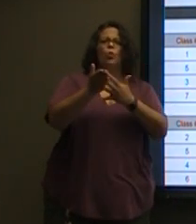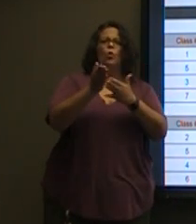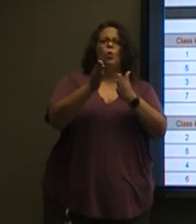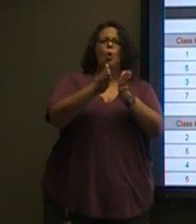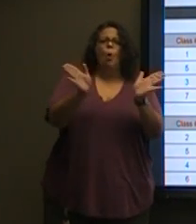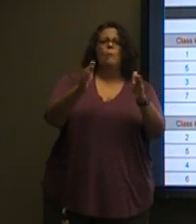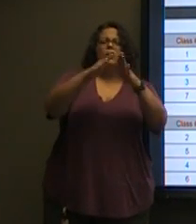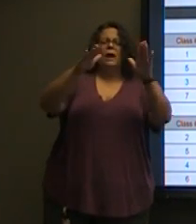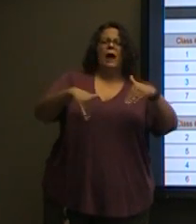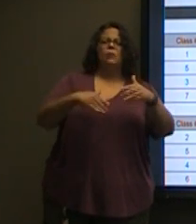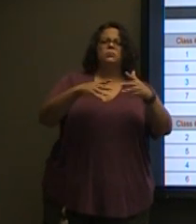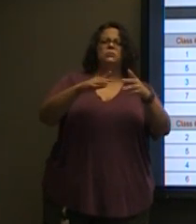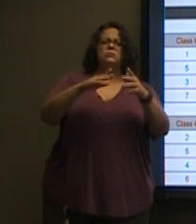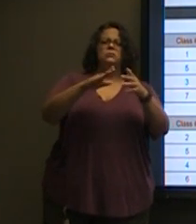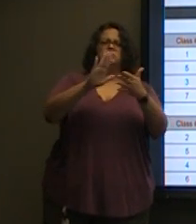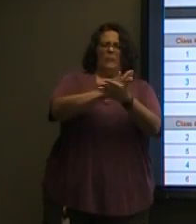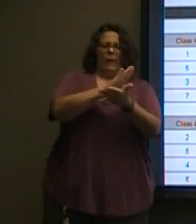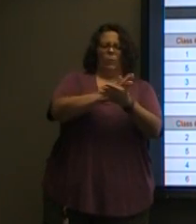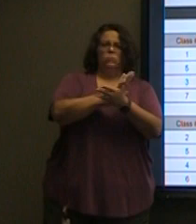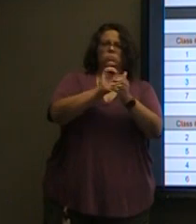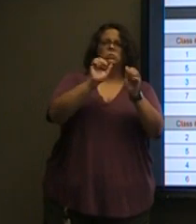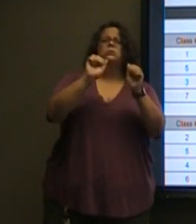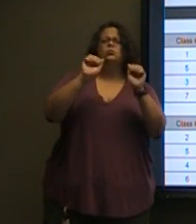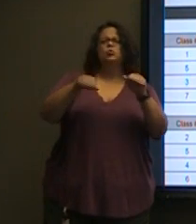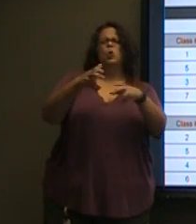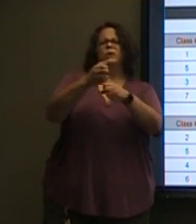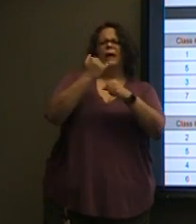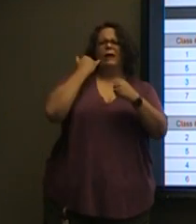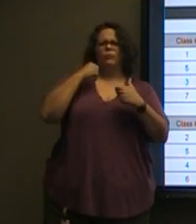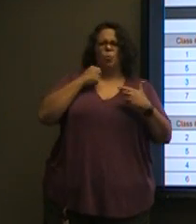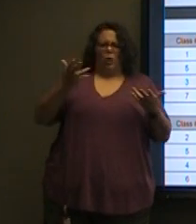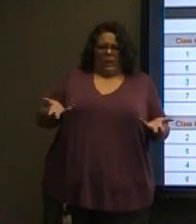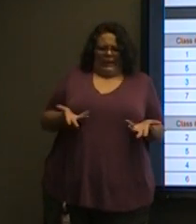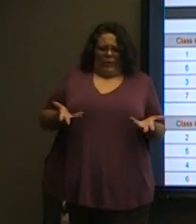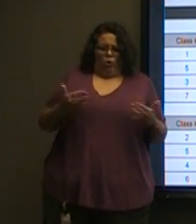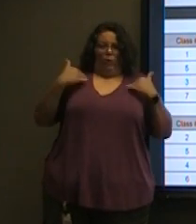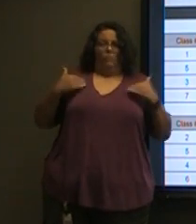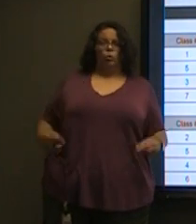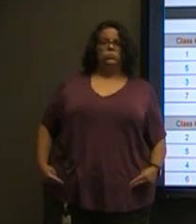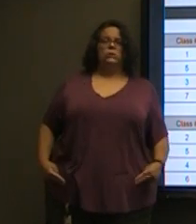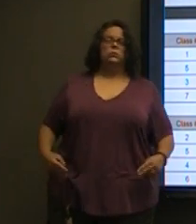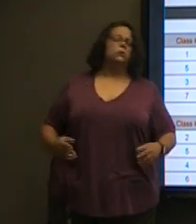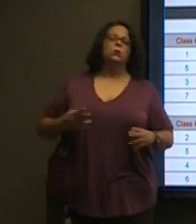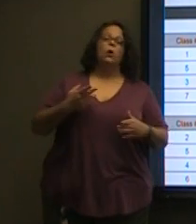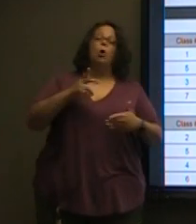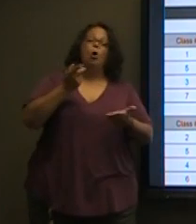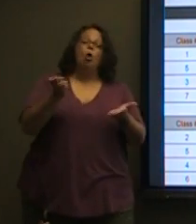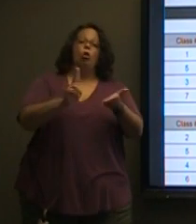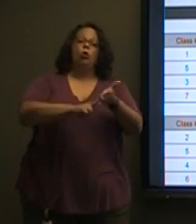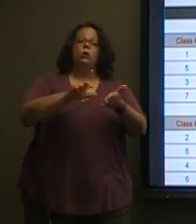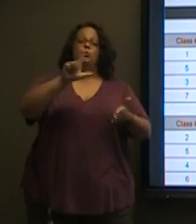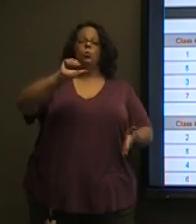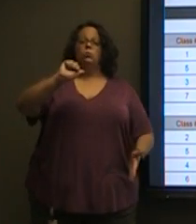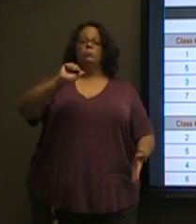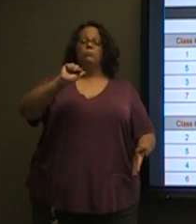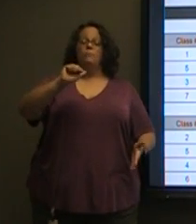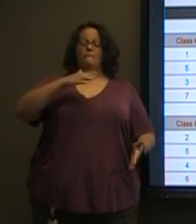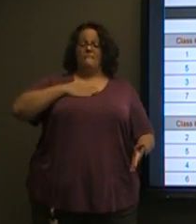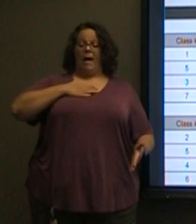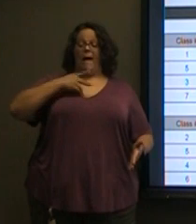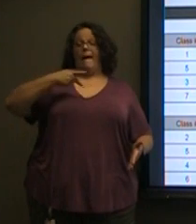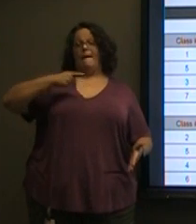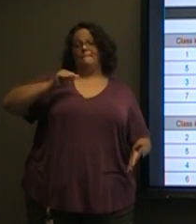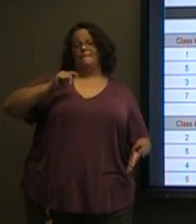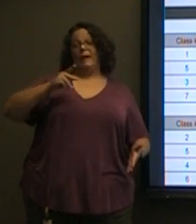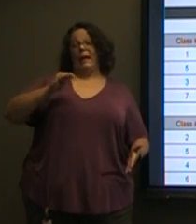for you when you're here on school property. I would encourage you to please log into My Payments Plus, get the lunch account set up, get some